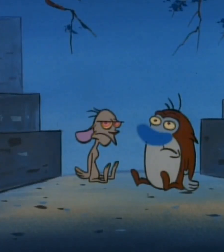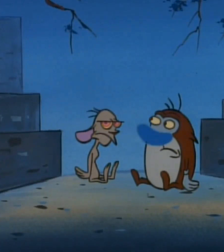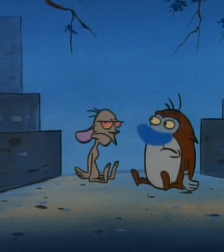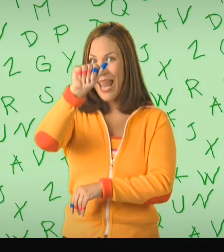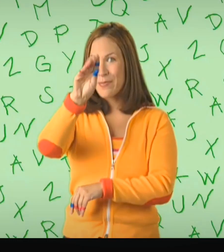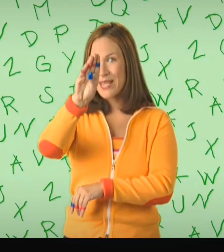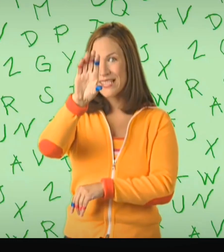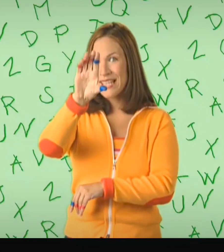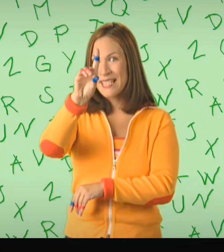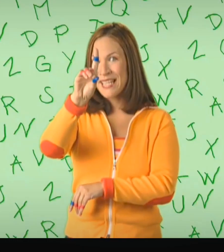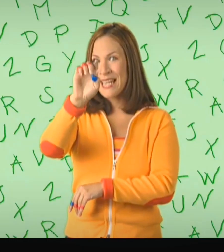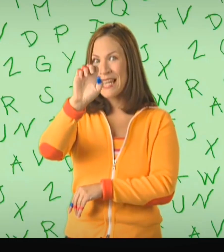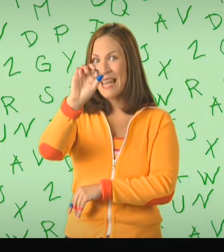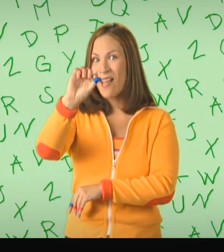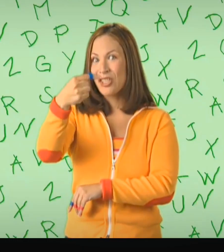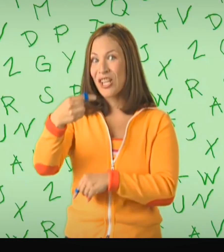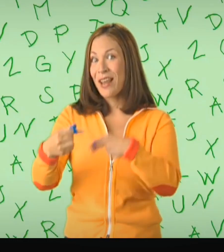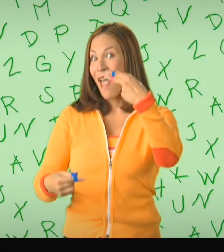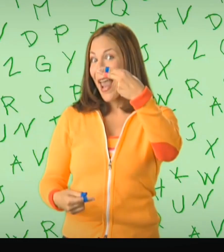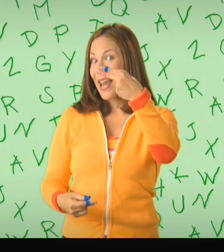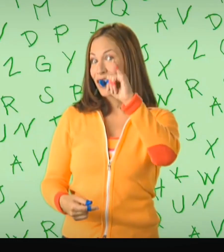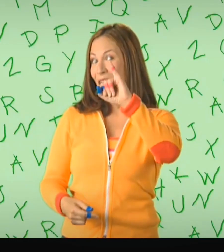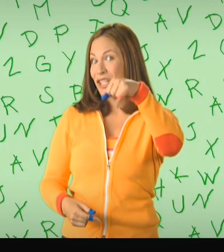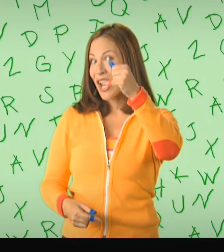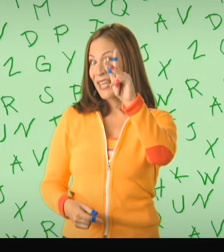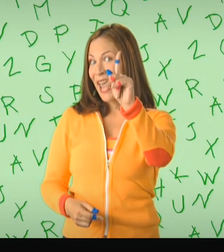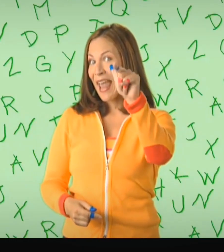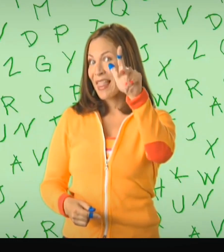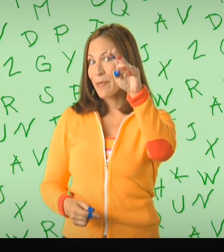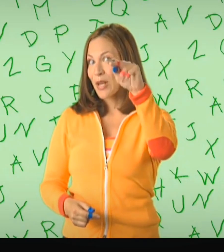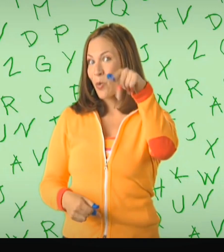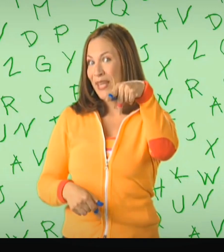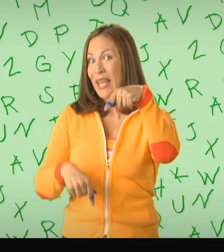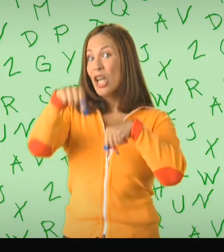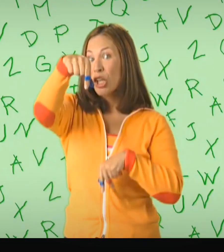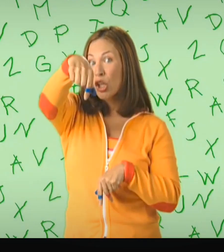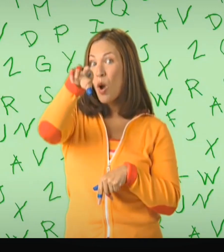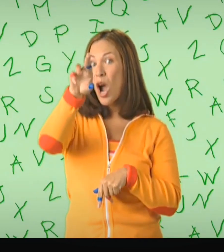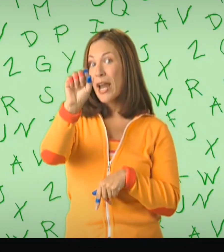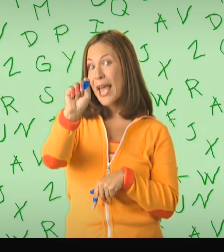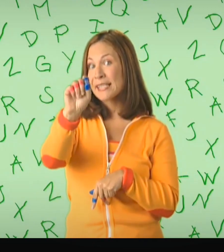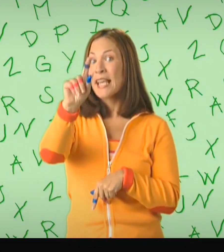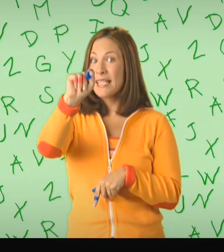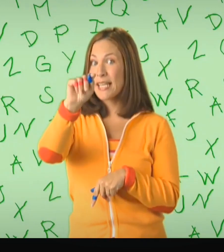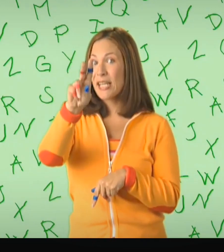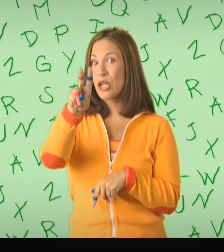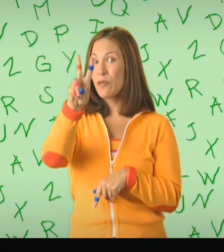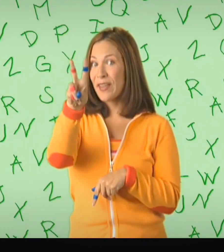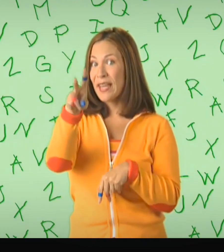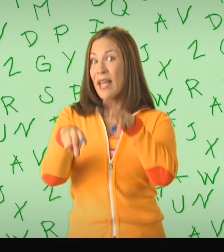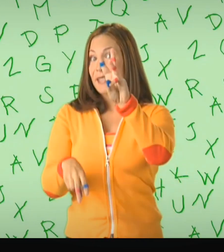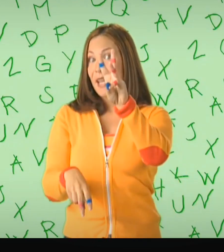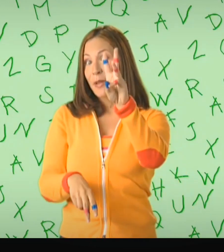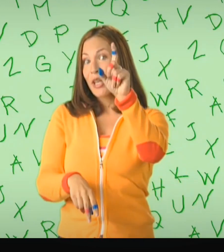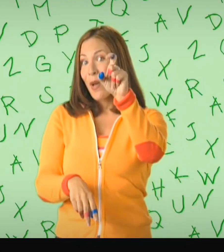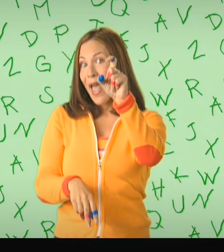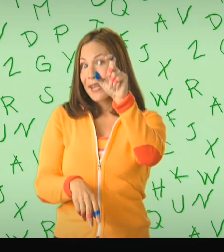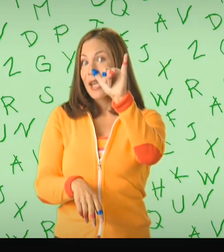A, C, D, E, F, G, H, I, J, K, L, M, O, P Q, T, U, V, W, X, Y, Z